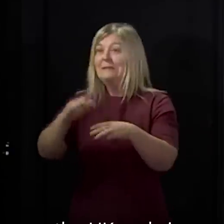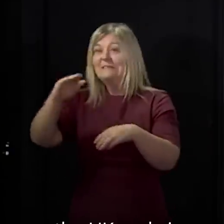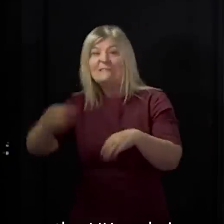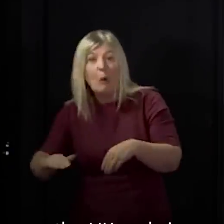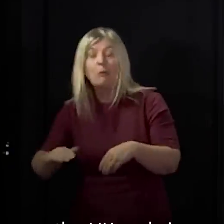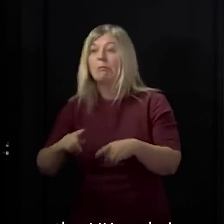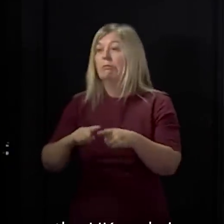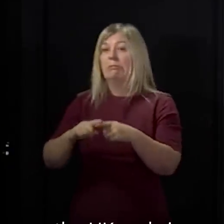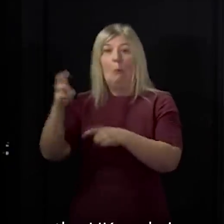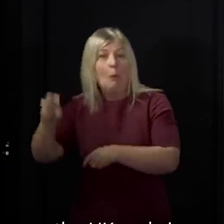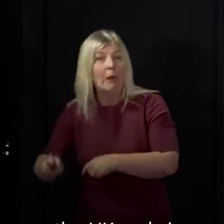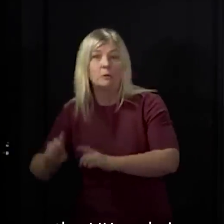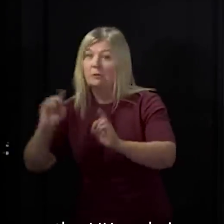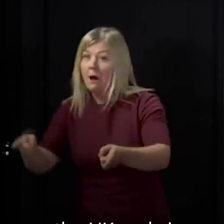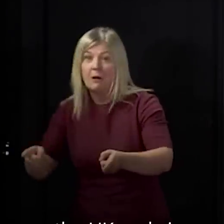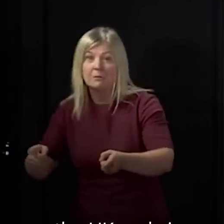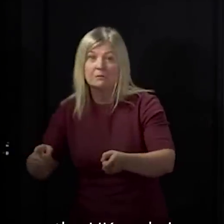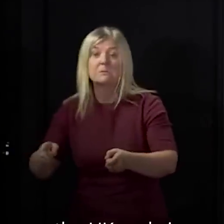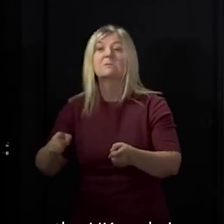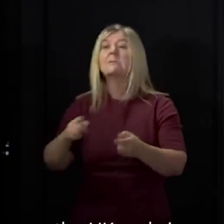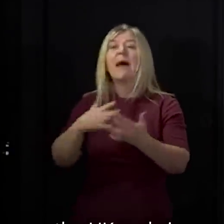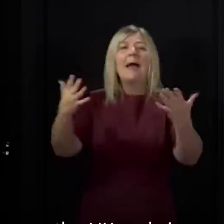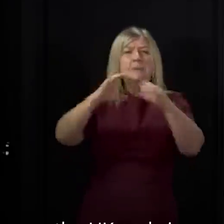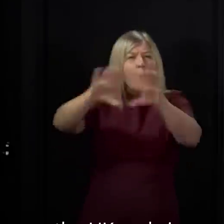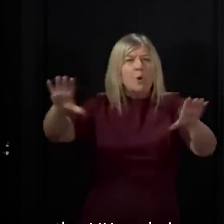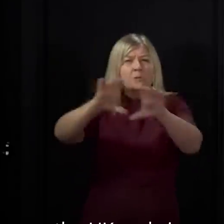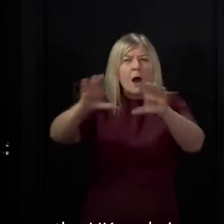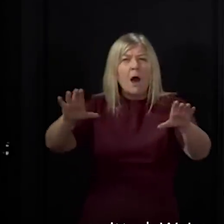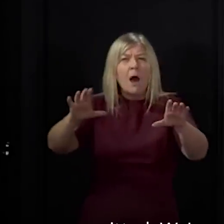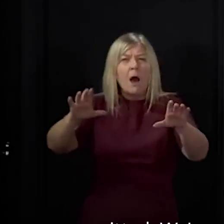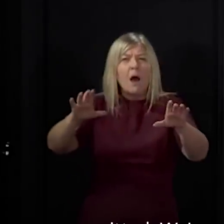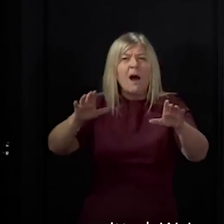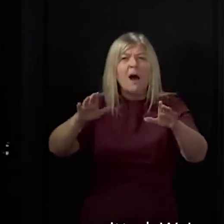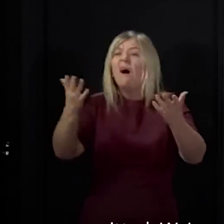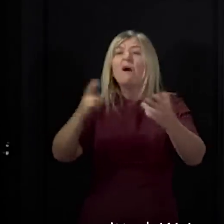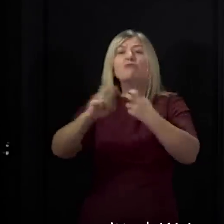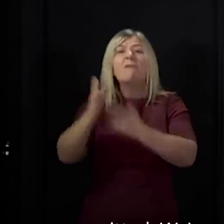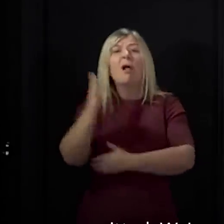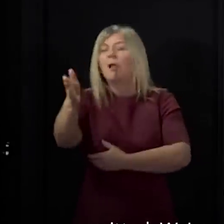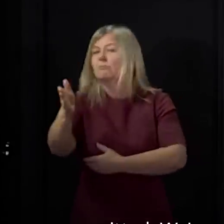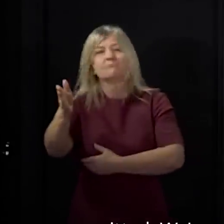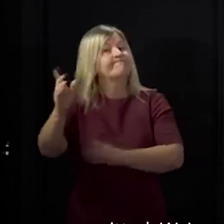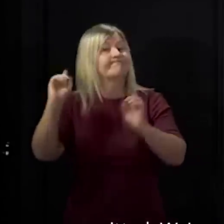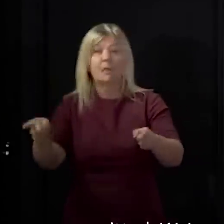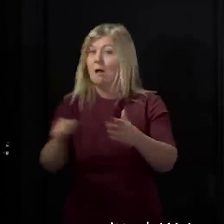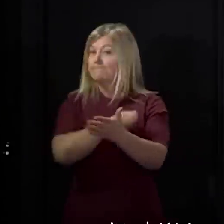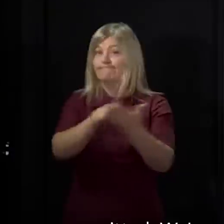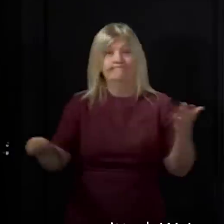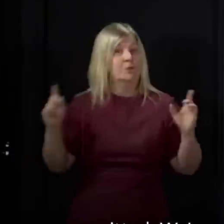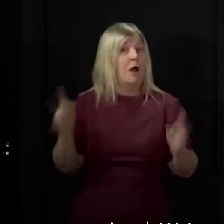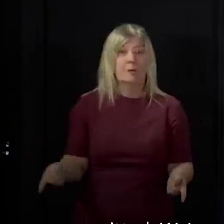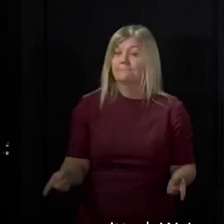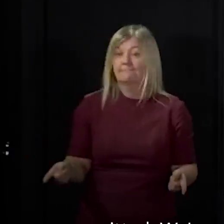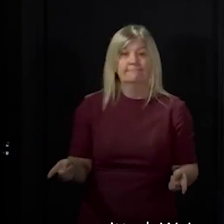Cross-border travel, for all but the most essential purposes, is not permitted. We're also asking Police